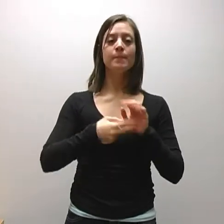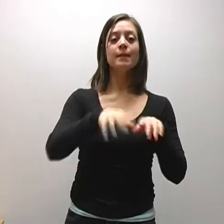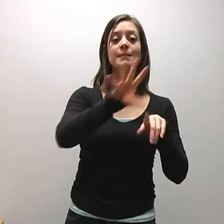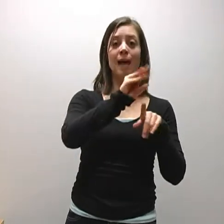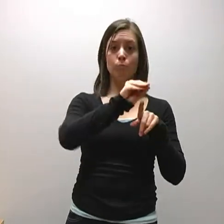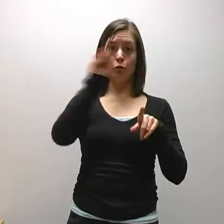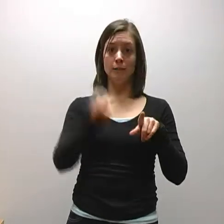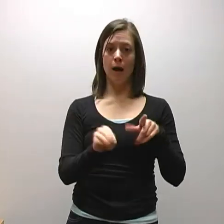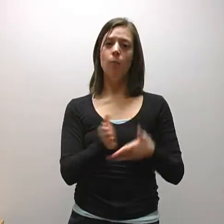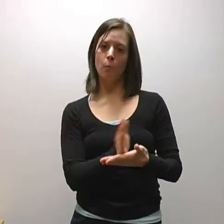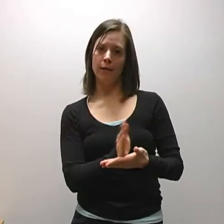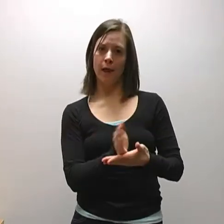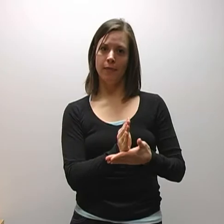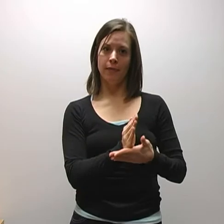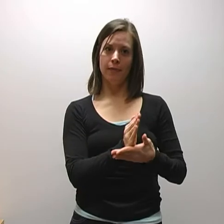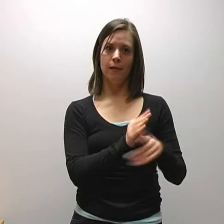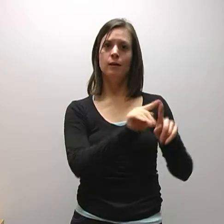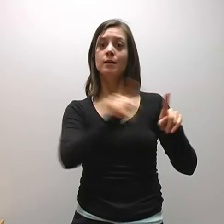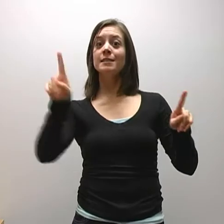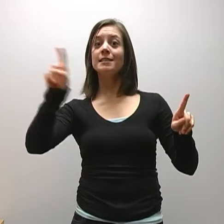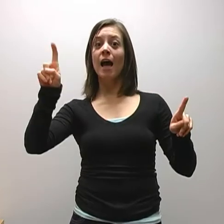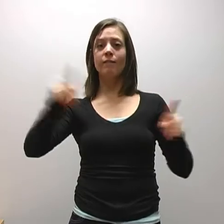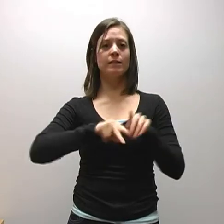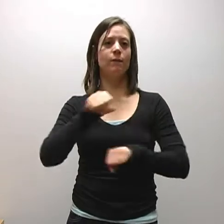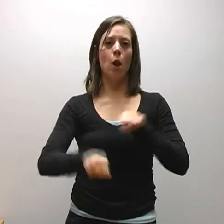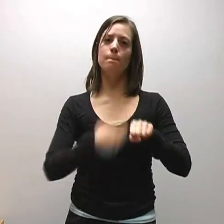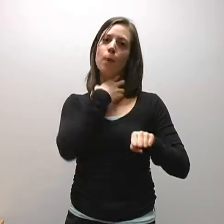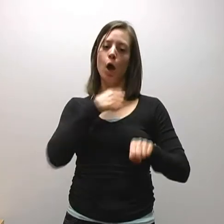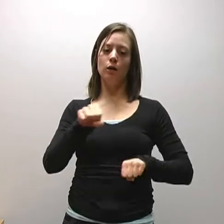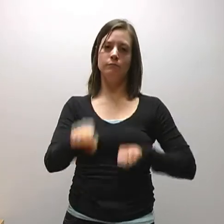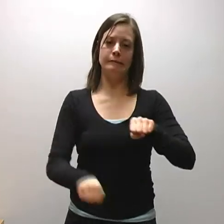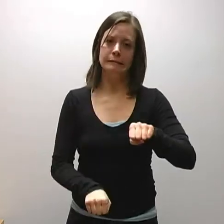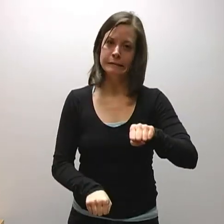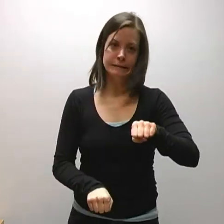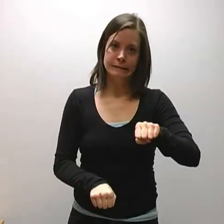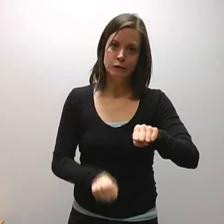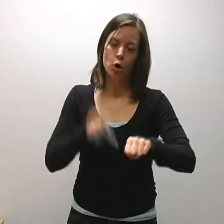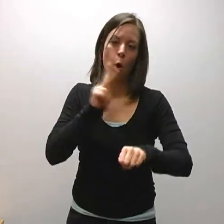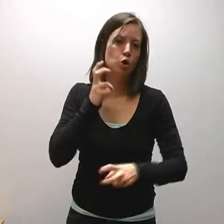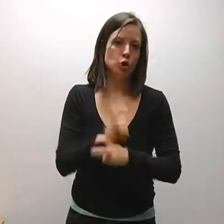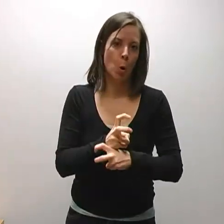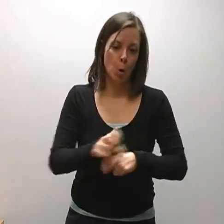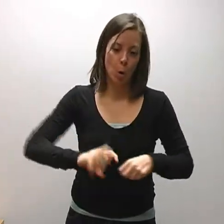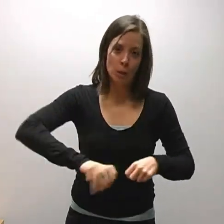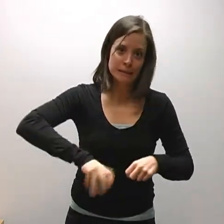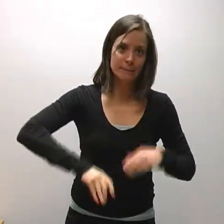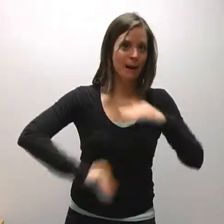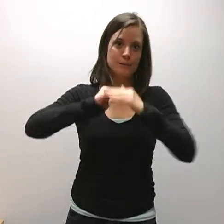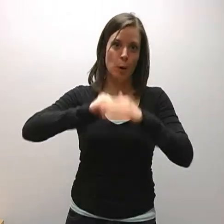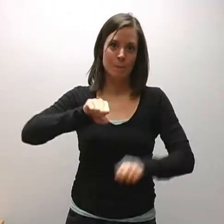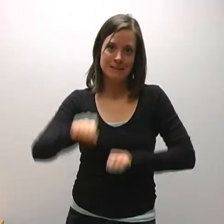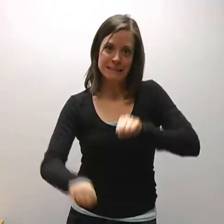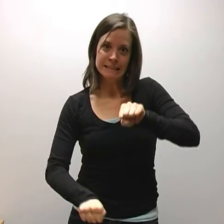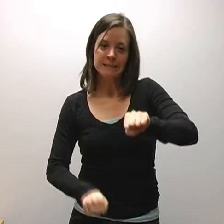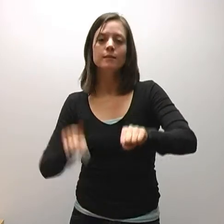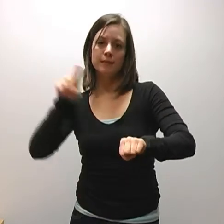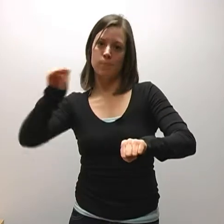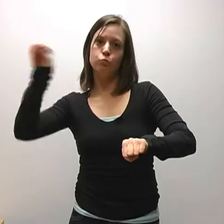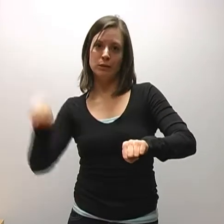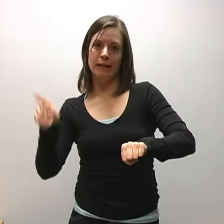Down to the left. Down to the left. I those two, back up, that she's